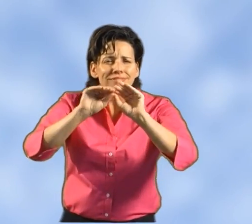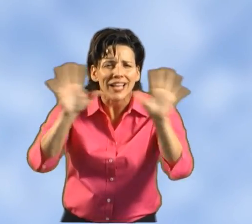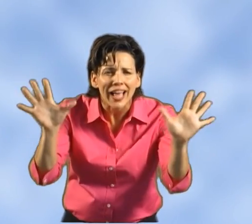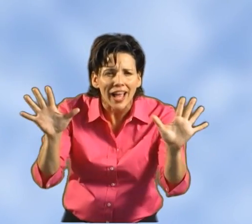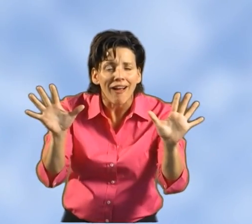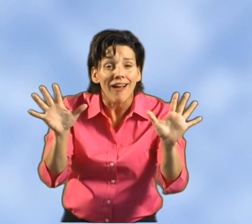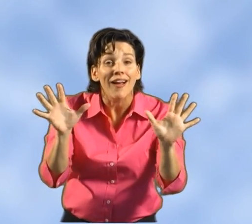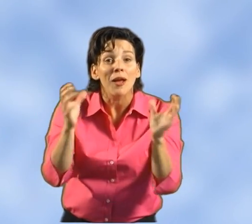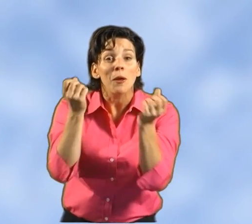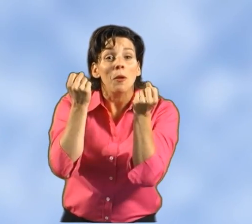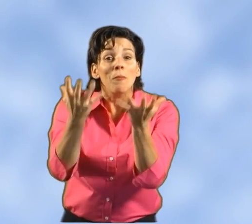description of something.